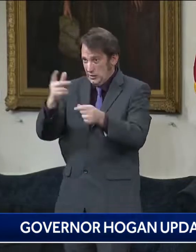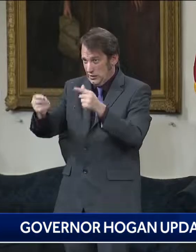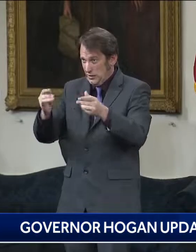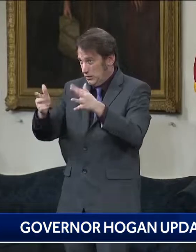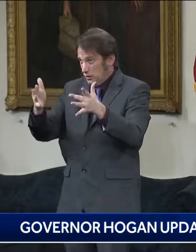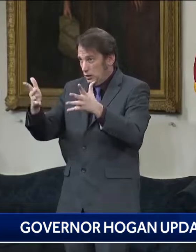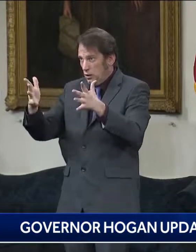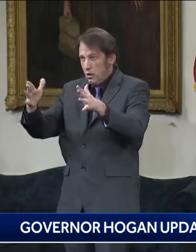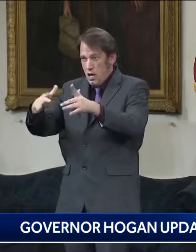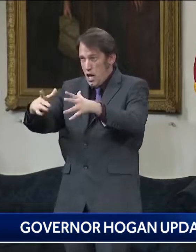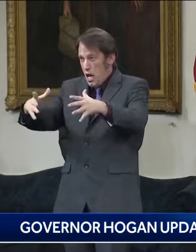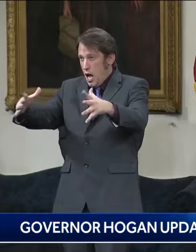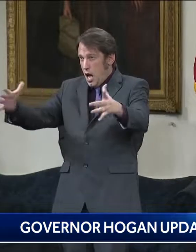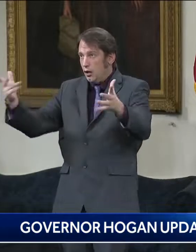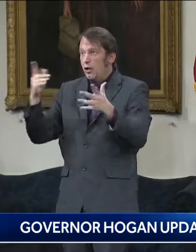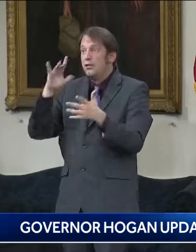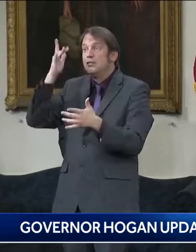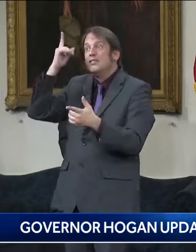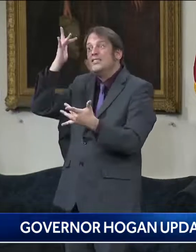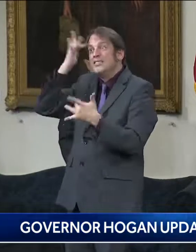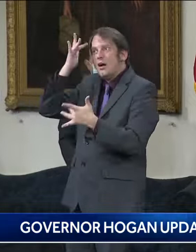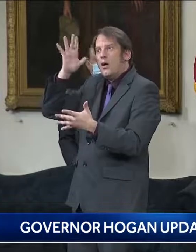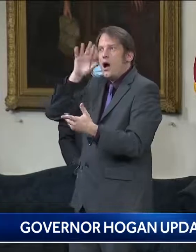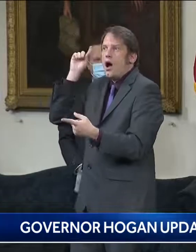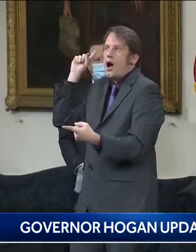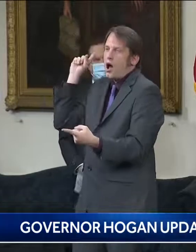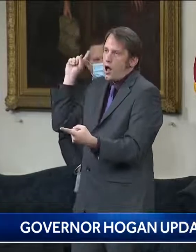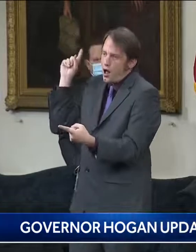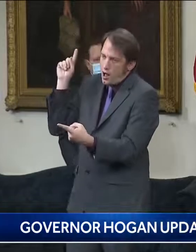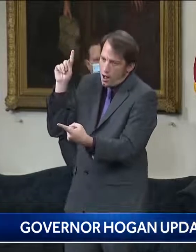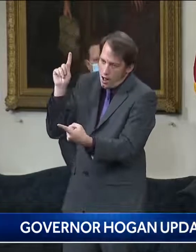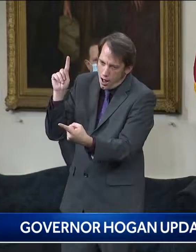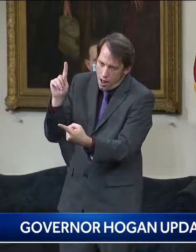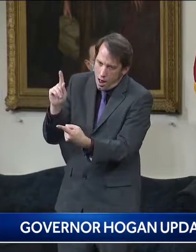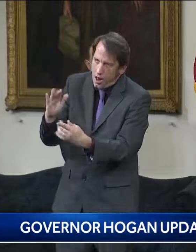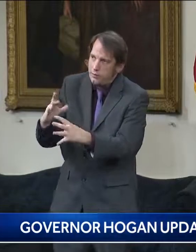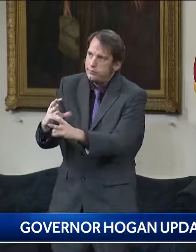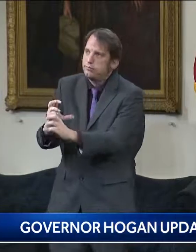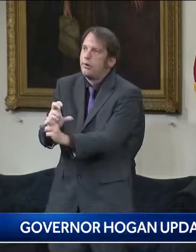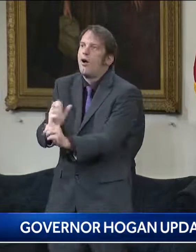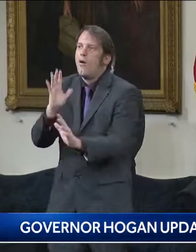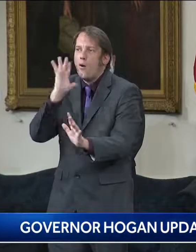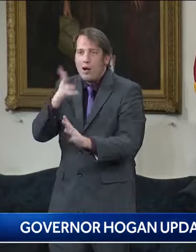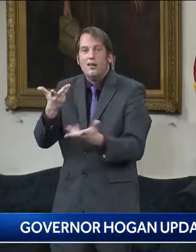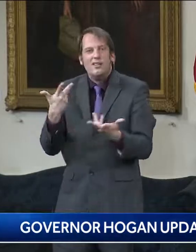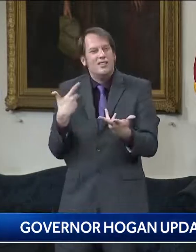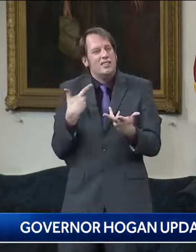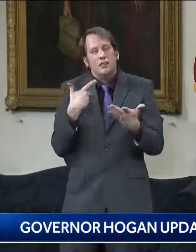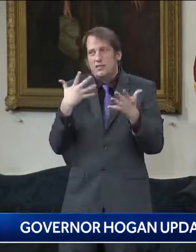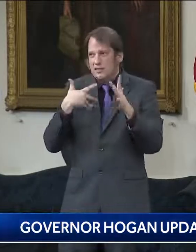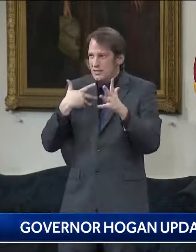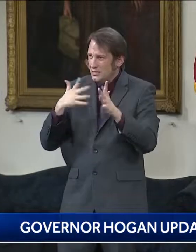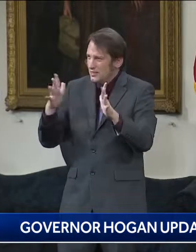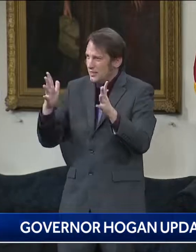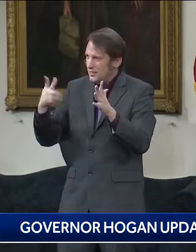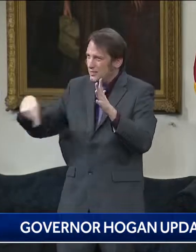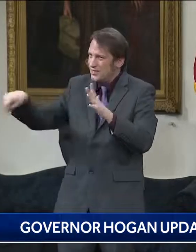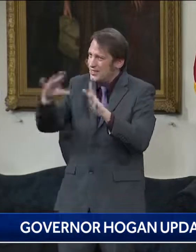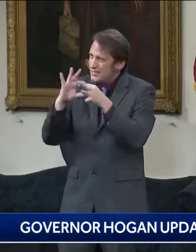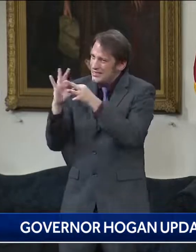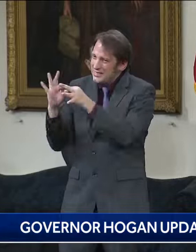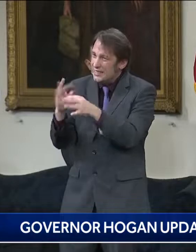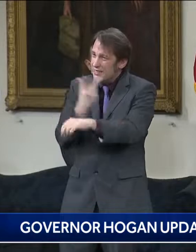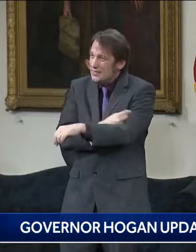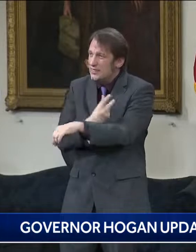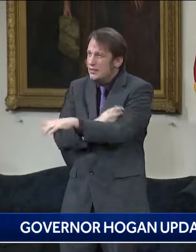have to get as many people vaccinated as possible. That's how we can all get back to, uh, you know, hopefully getting us back to the point where we